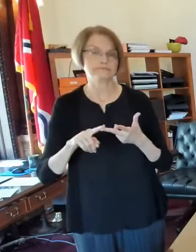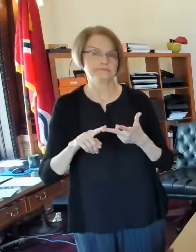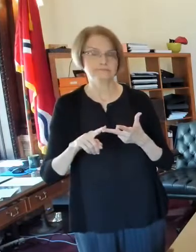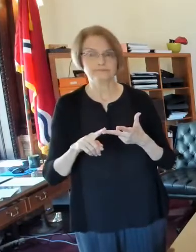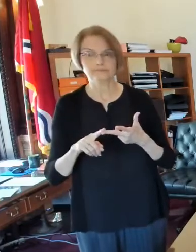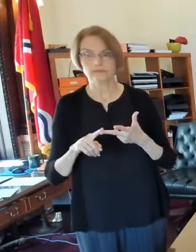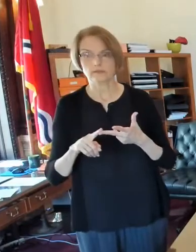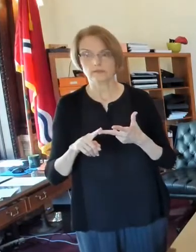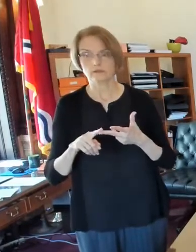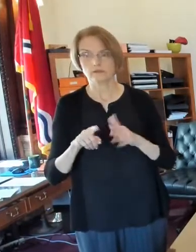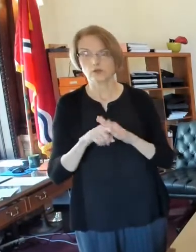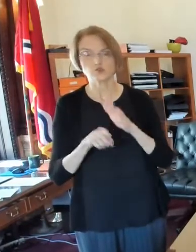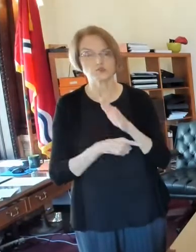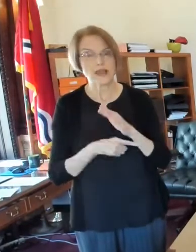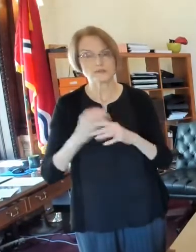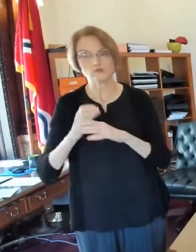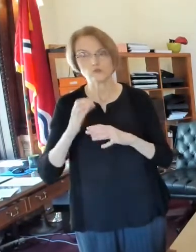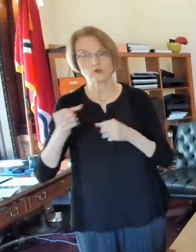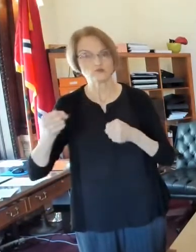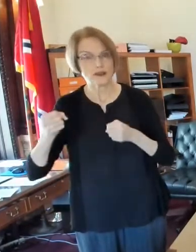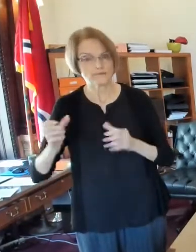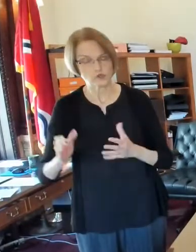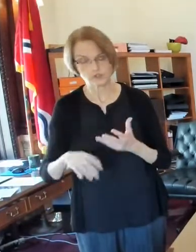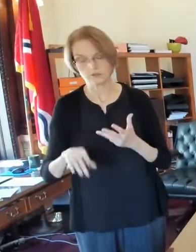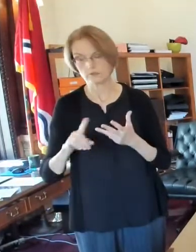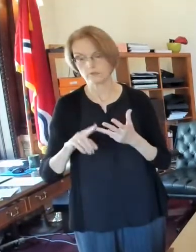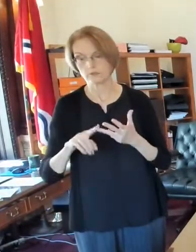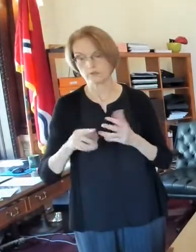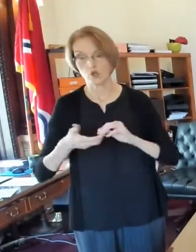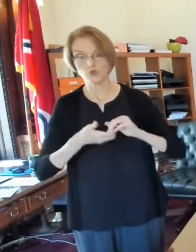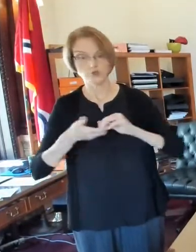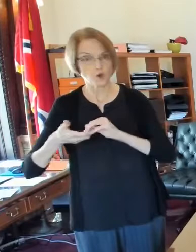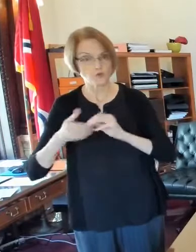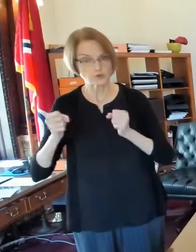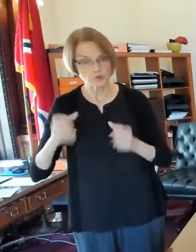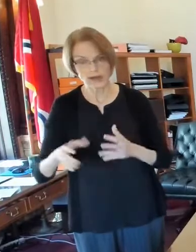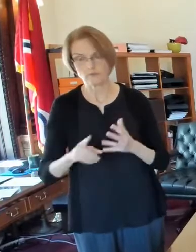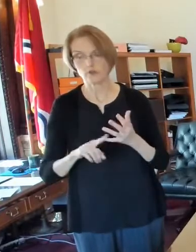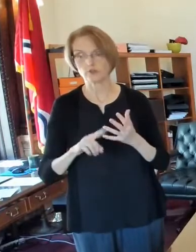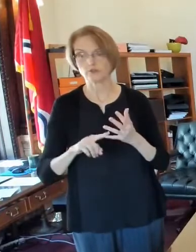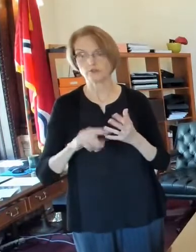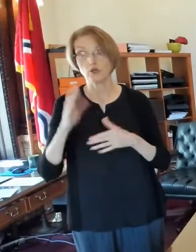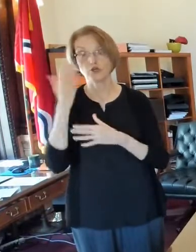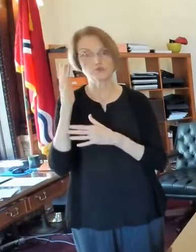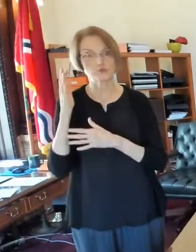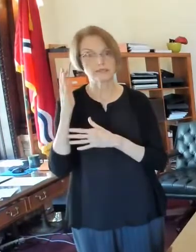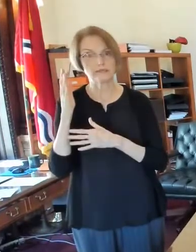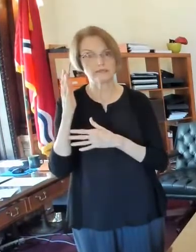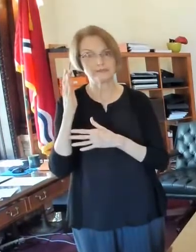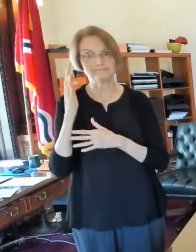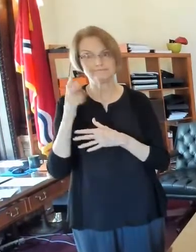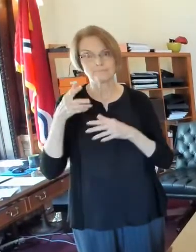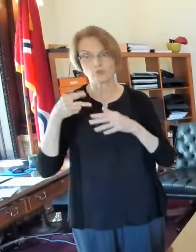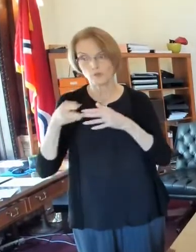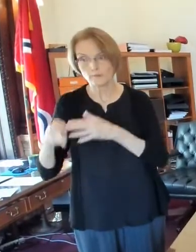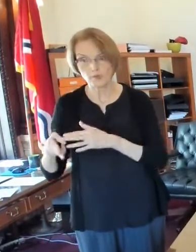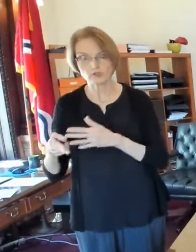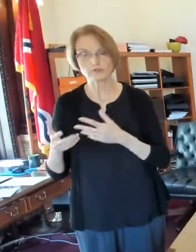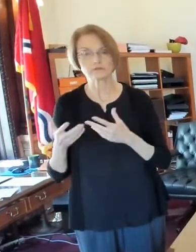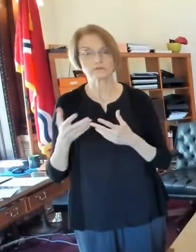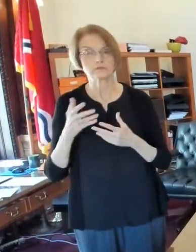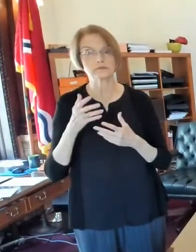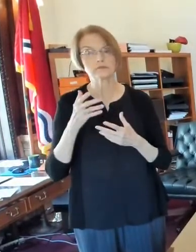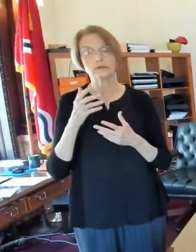need trash truck drivers. We need tow truck drivers. We need tree trimmers. Uh, we have some